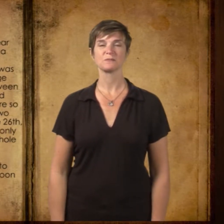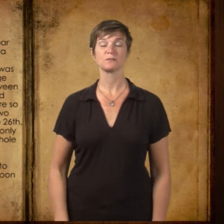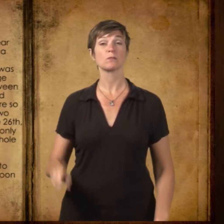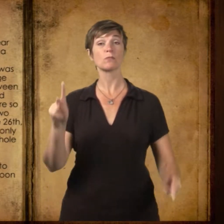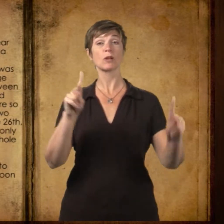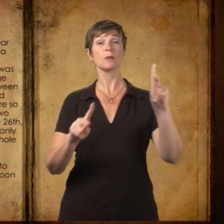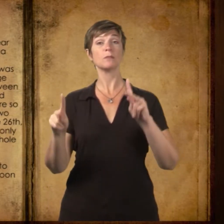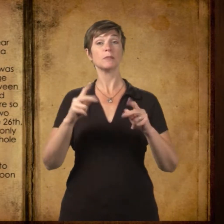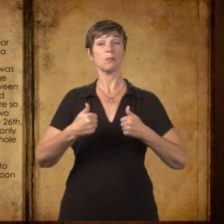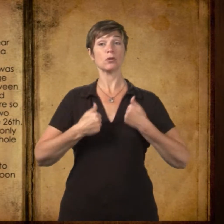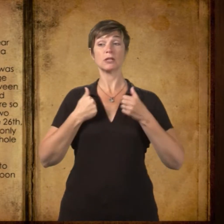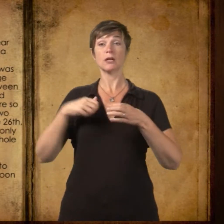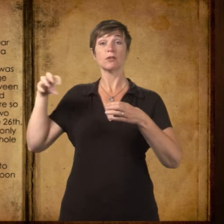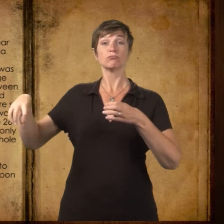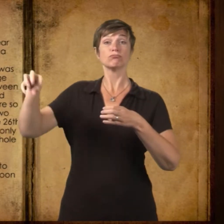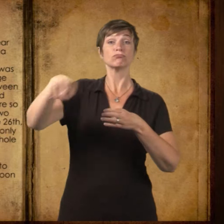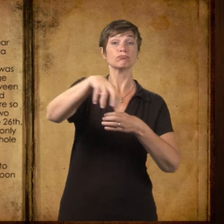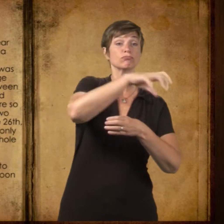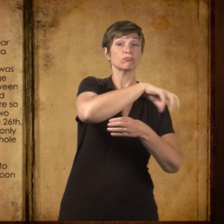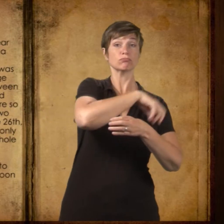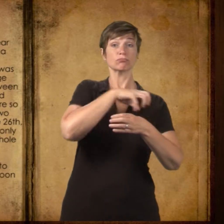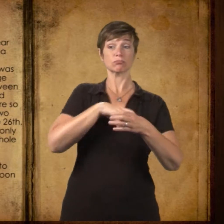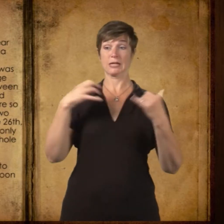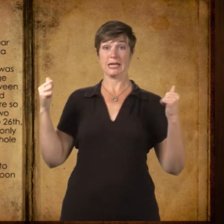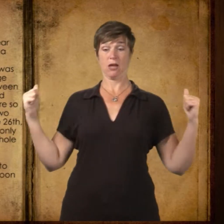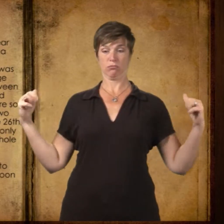The people of the village began to gather in the square,